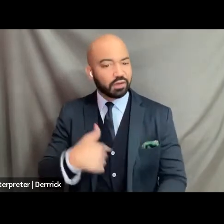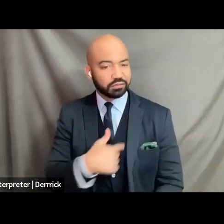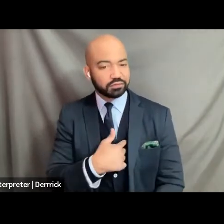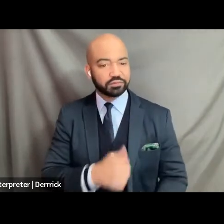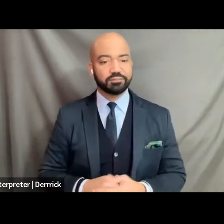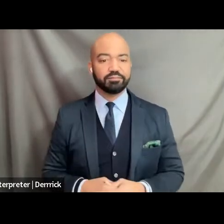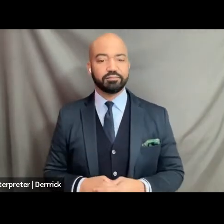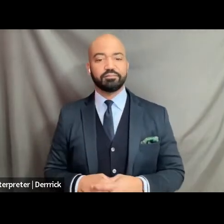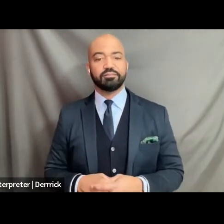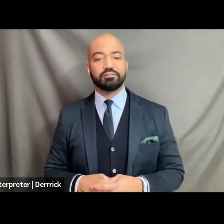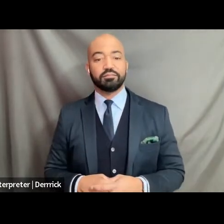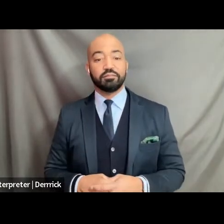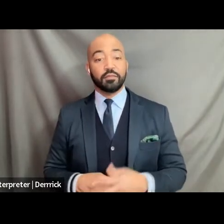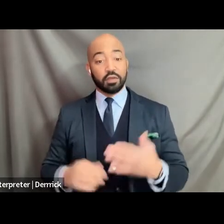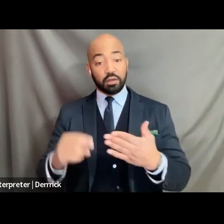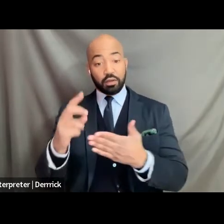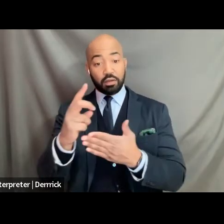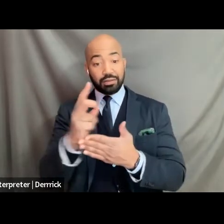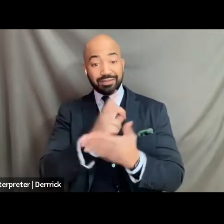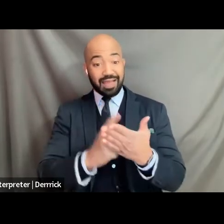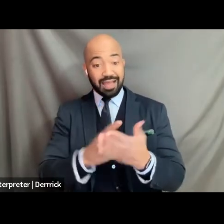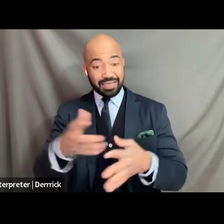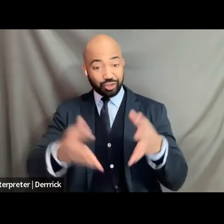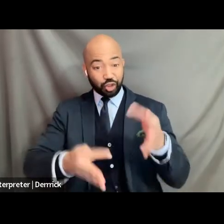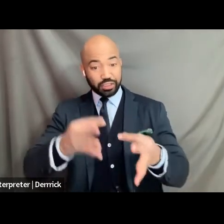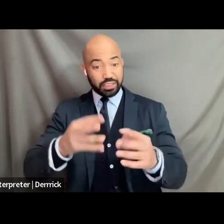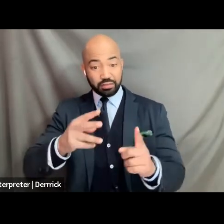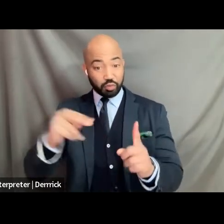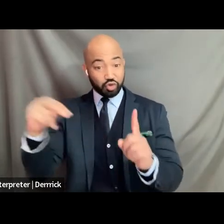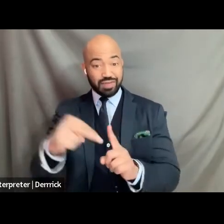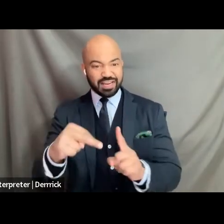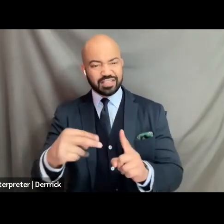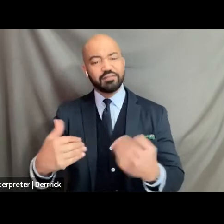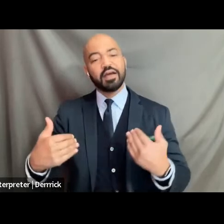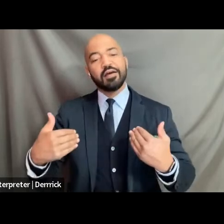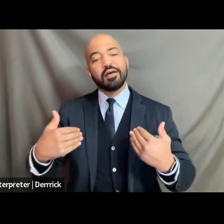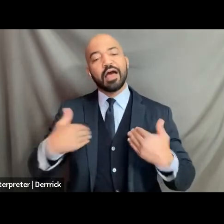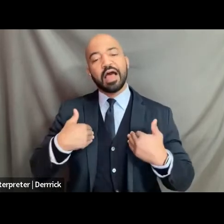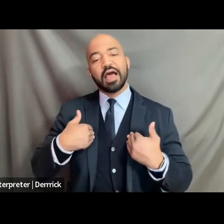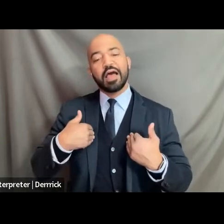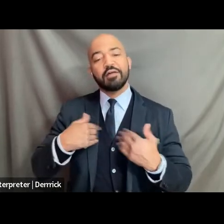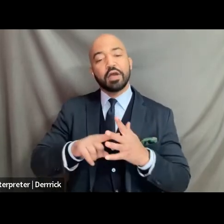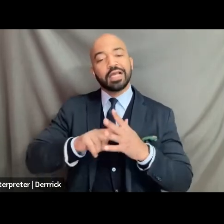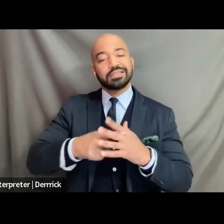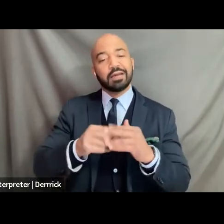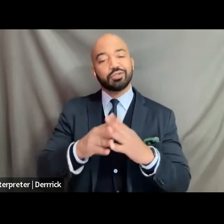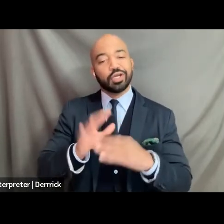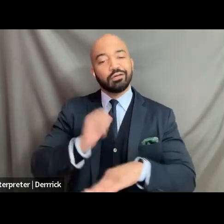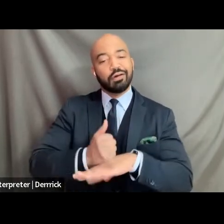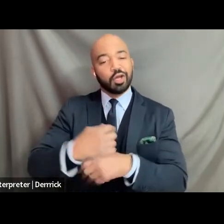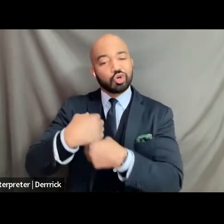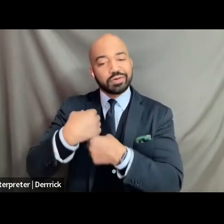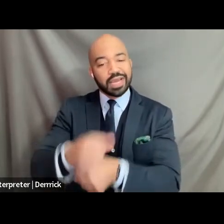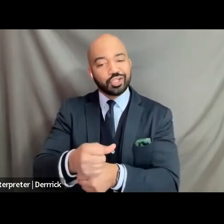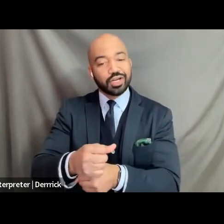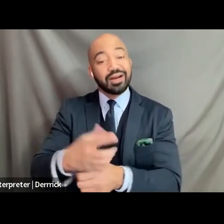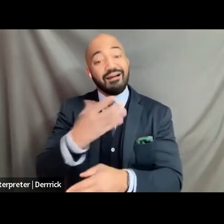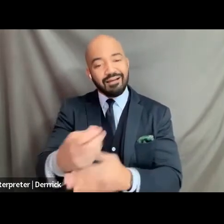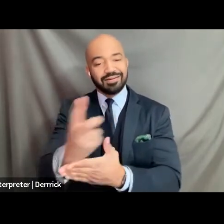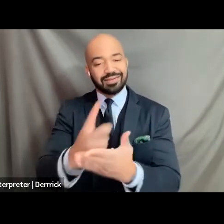again that inception creation and design um someone being at the seat